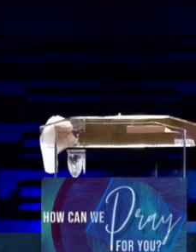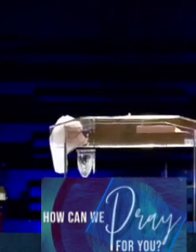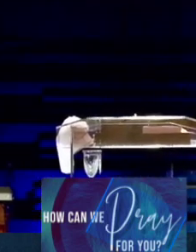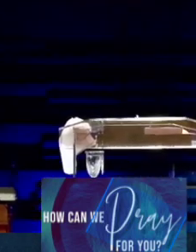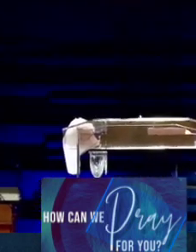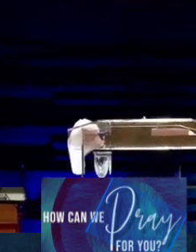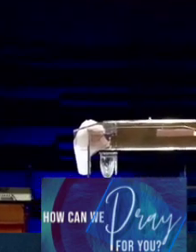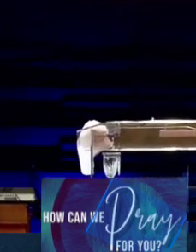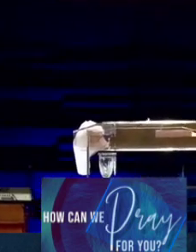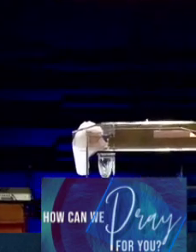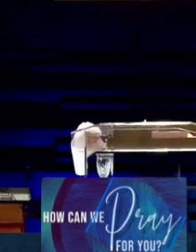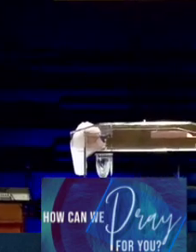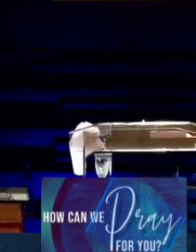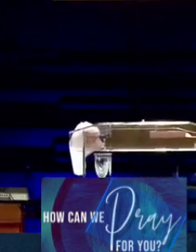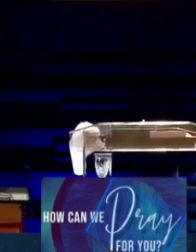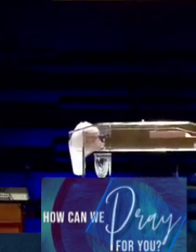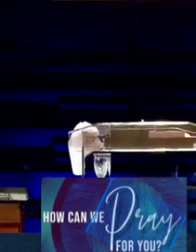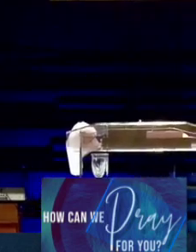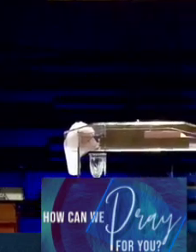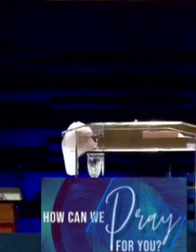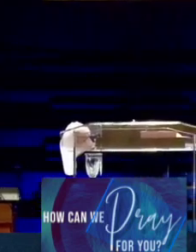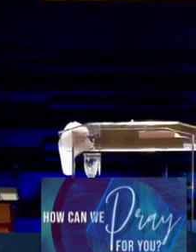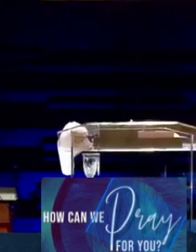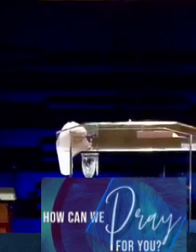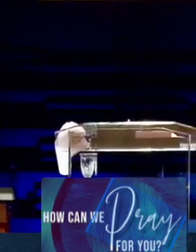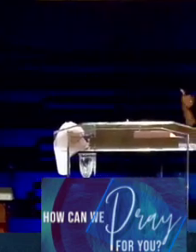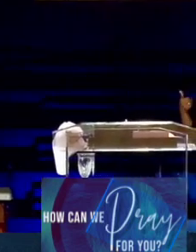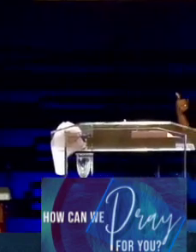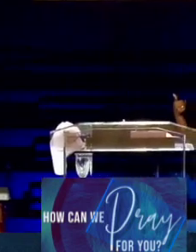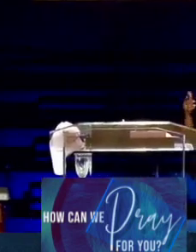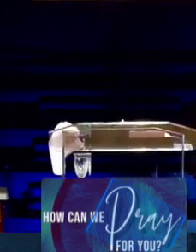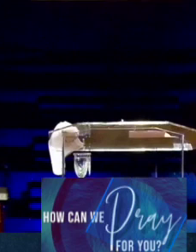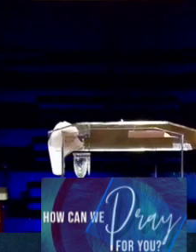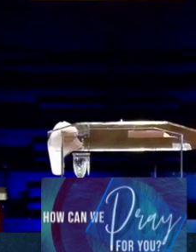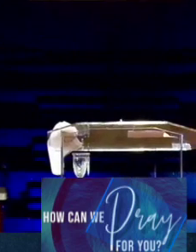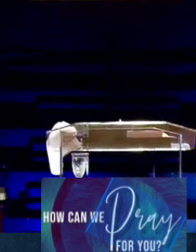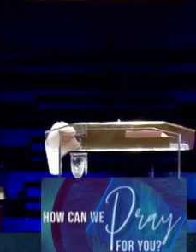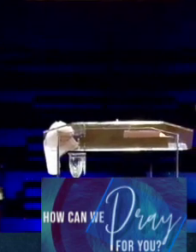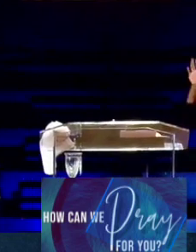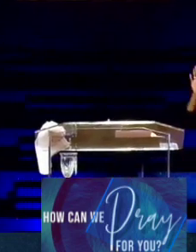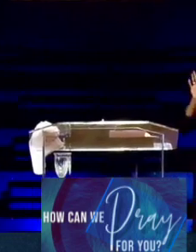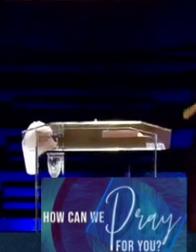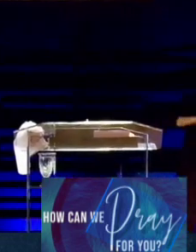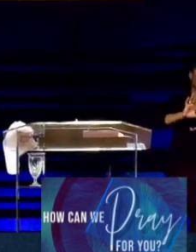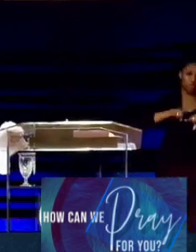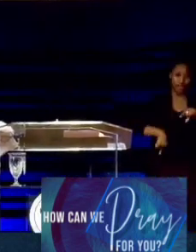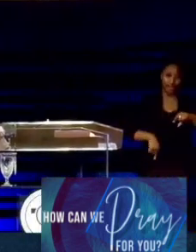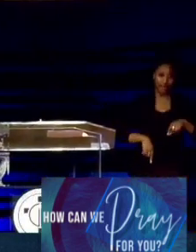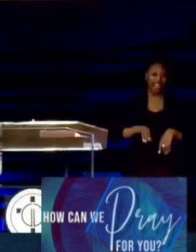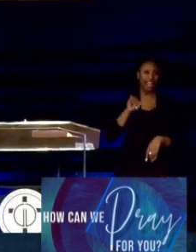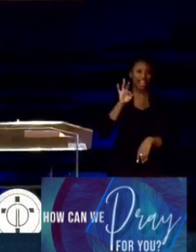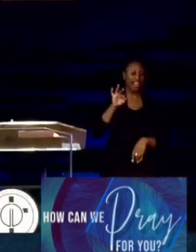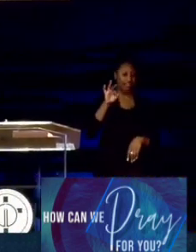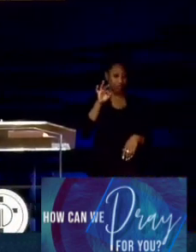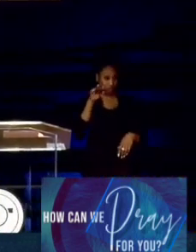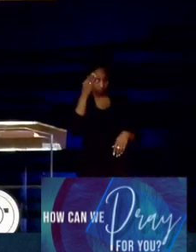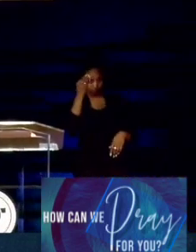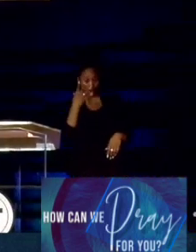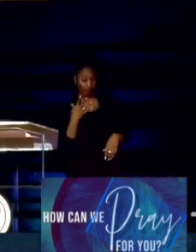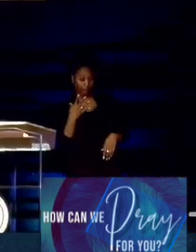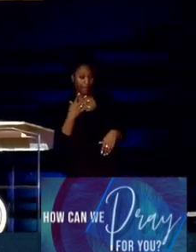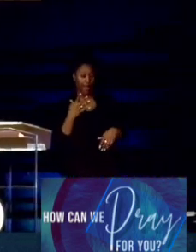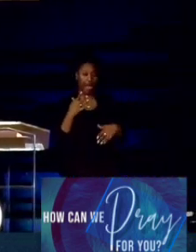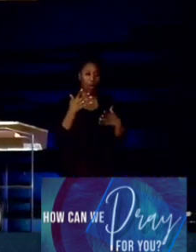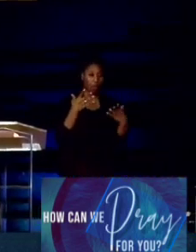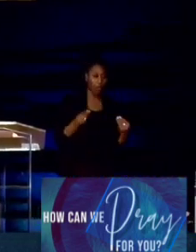You cannot separate the Lord from his church. If you can tell me how to separate wet from